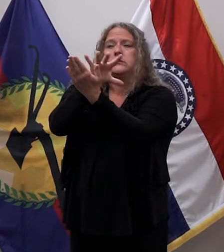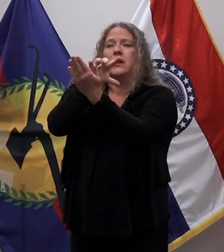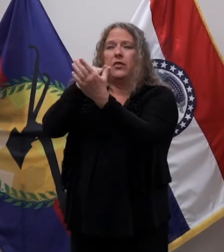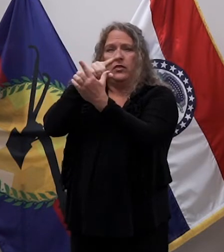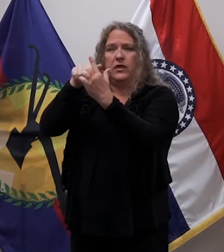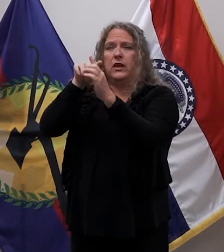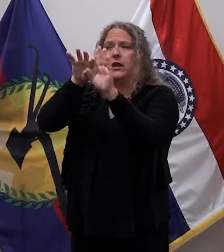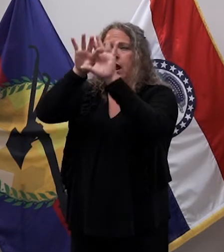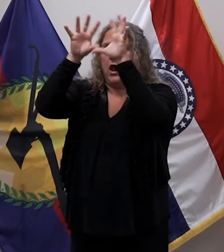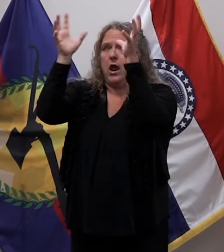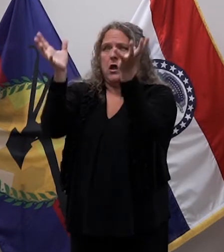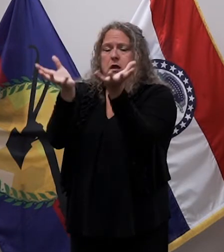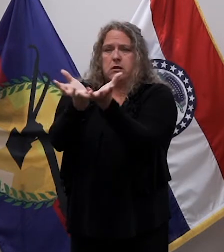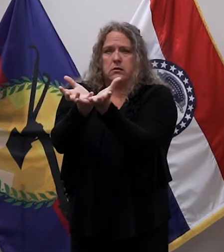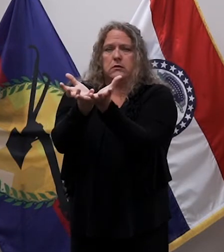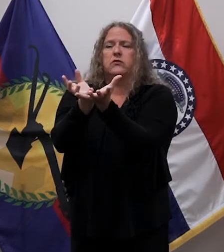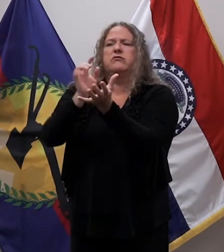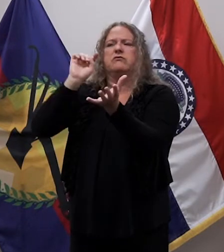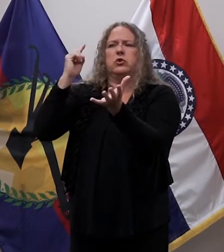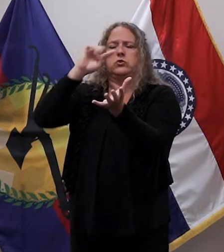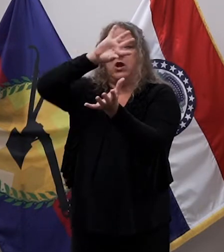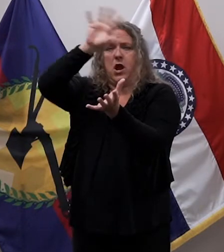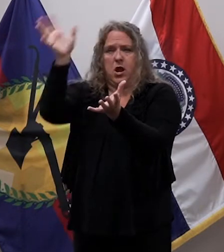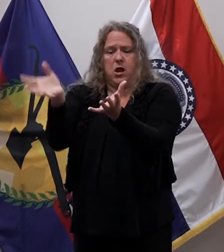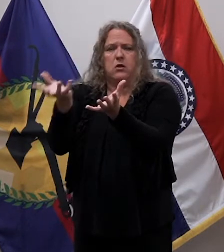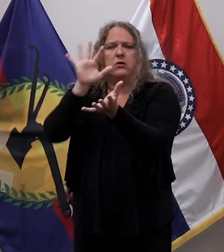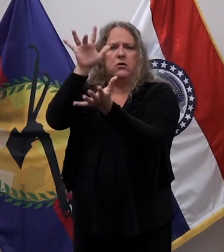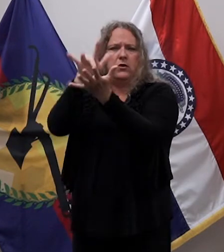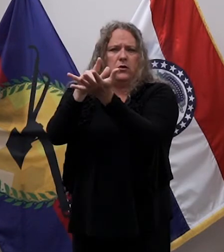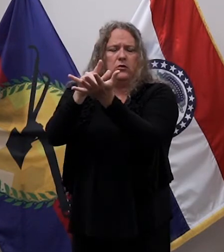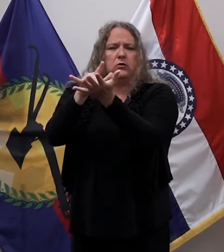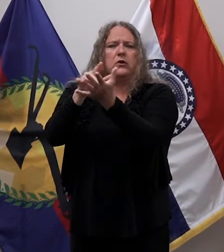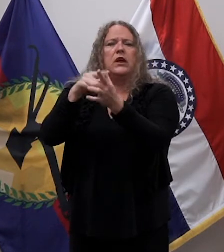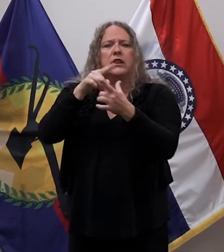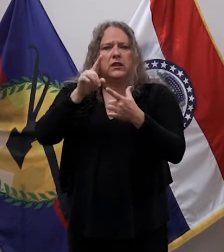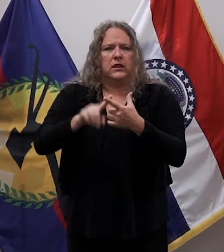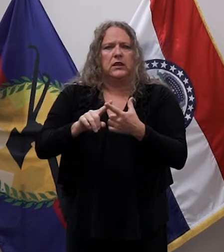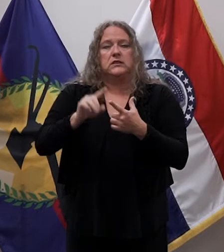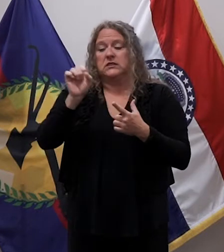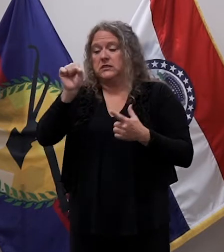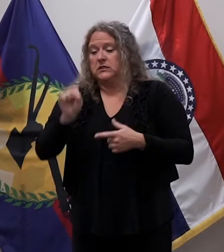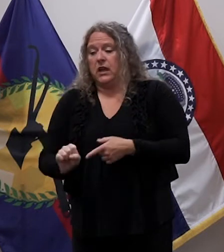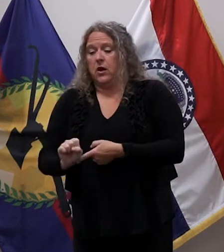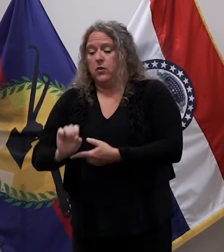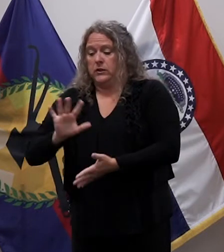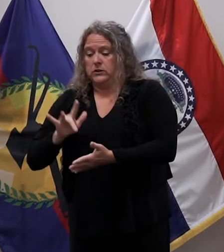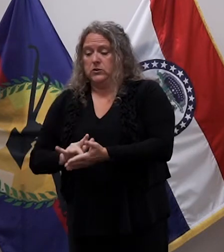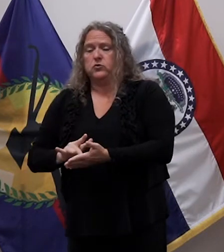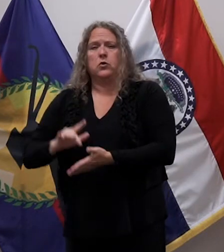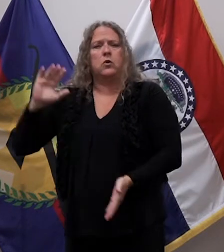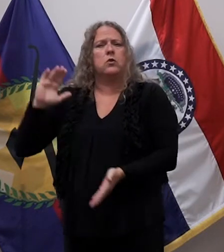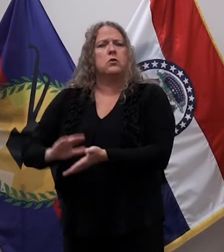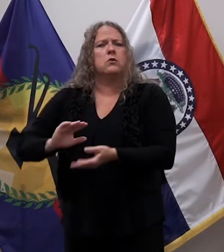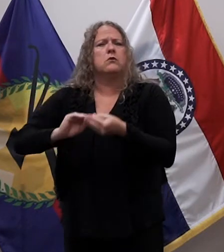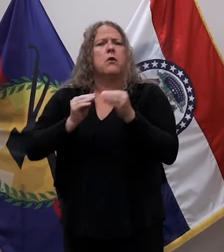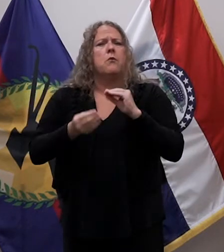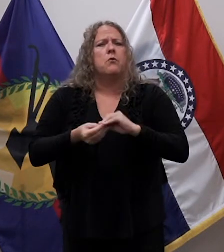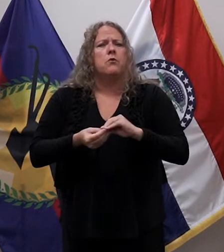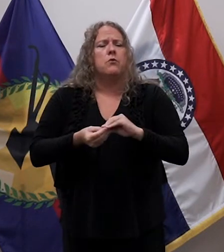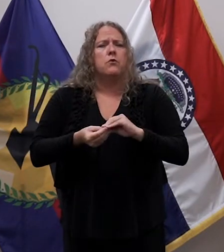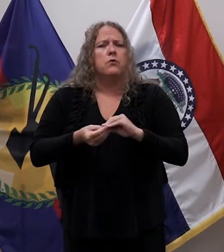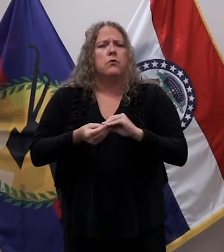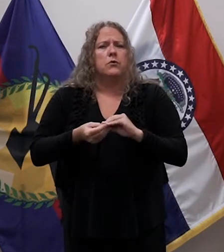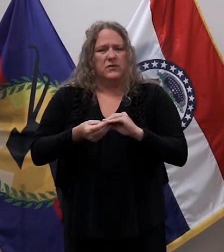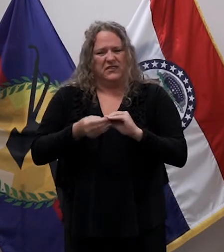and the lowest mortality rates were in the central and south portions of St. Louis County. Today's report shows how historic health